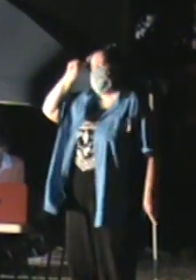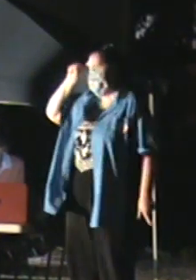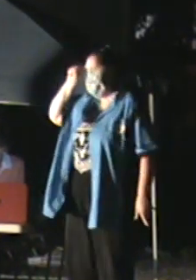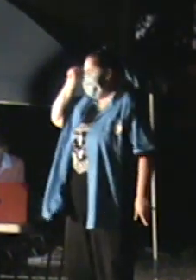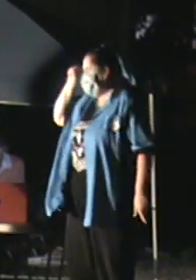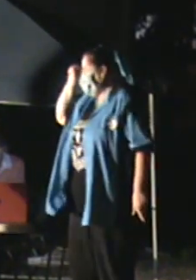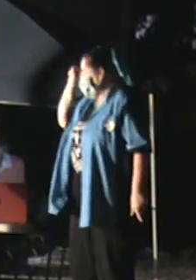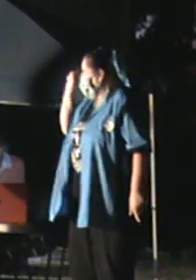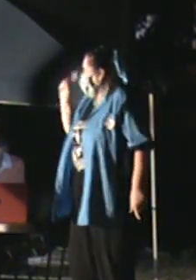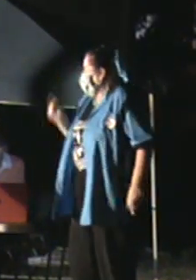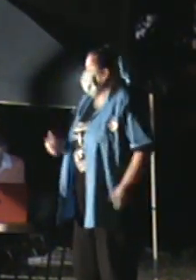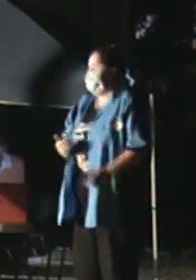But will you live